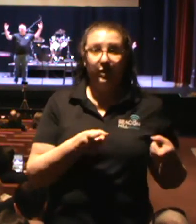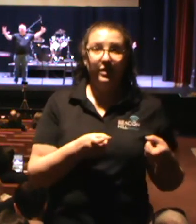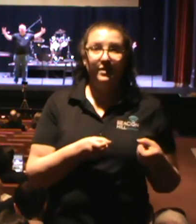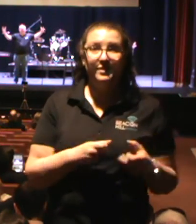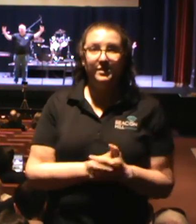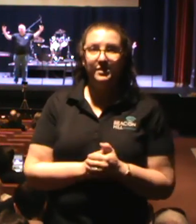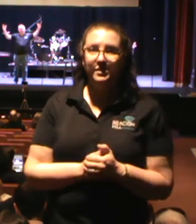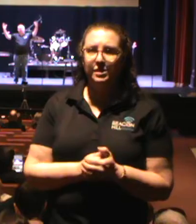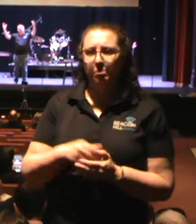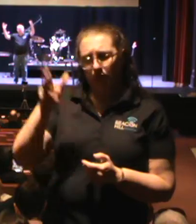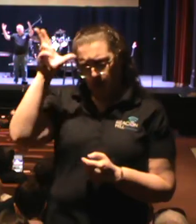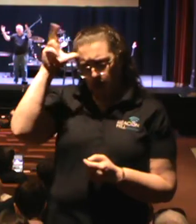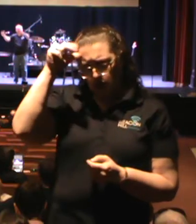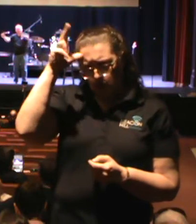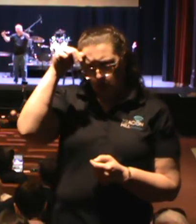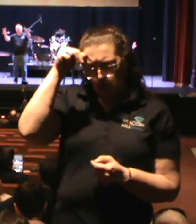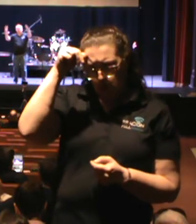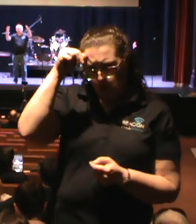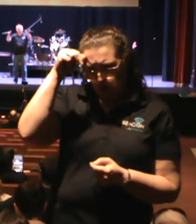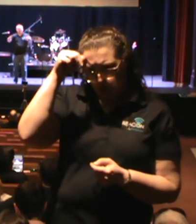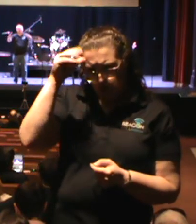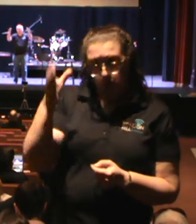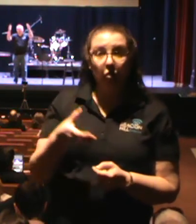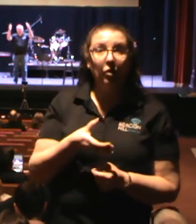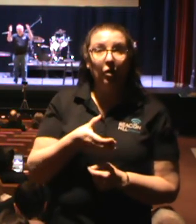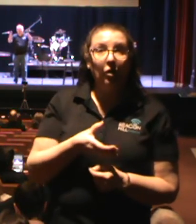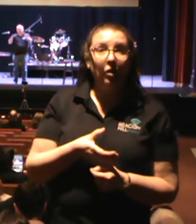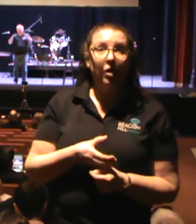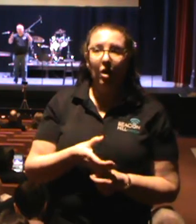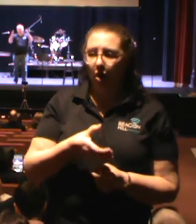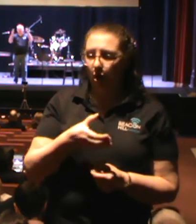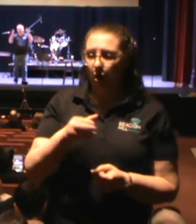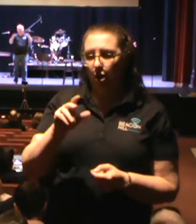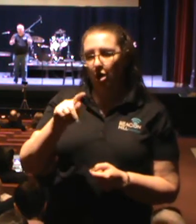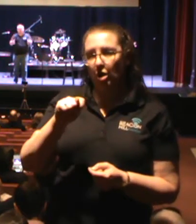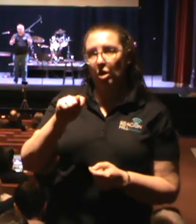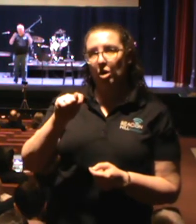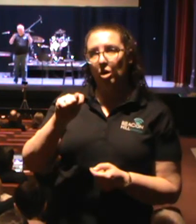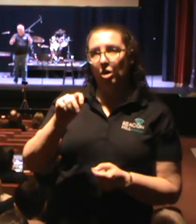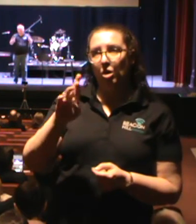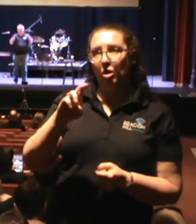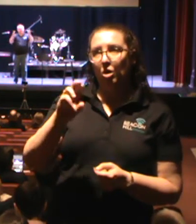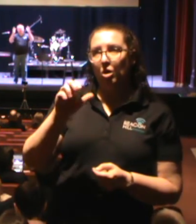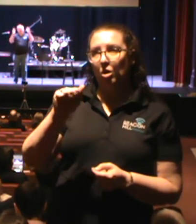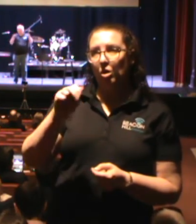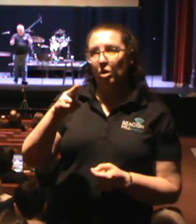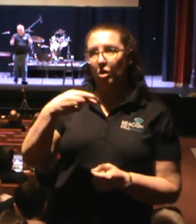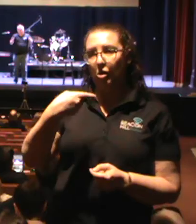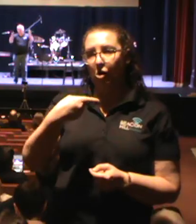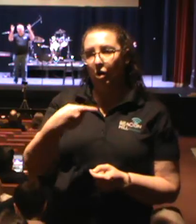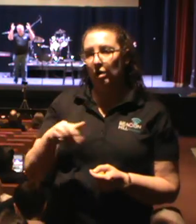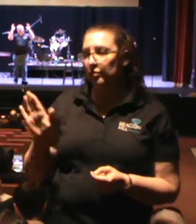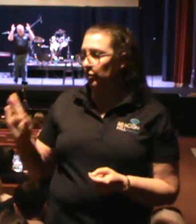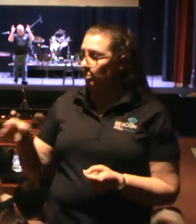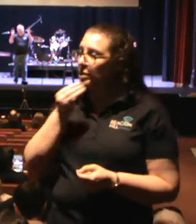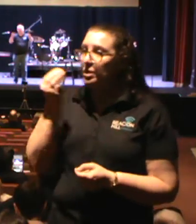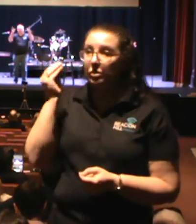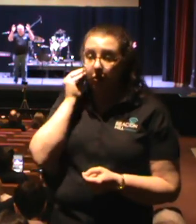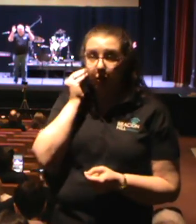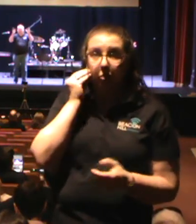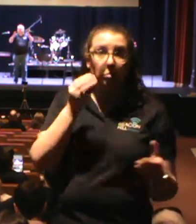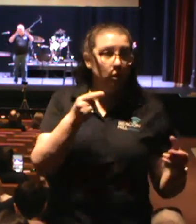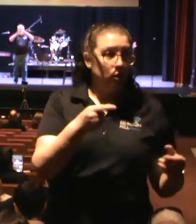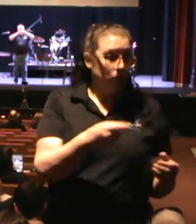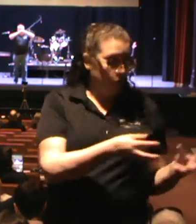from his house all the way here so we can baptize people whenever that happens. And by the way, Easter Sunday, we're